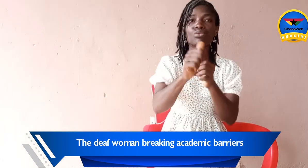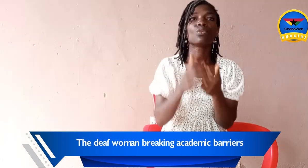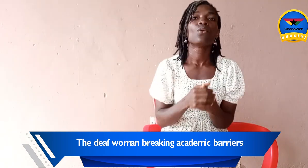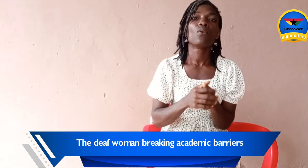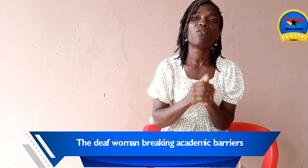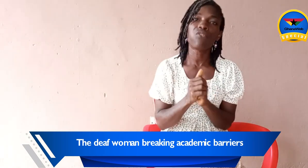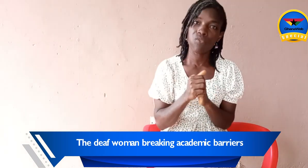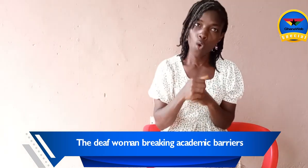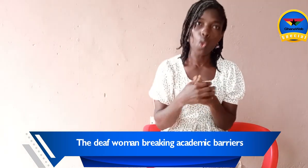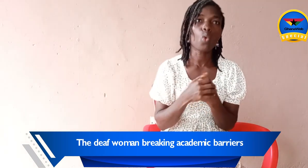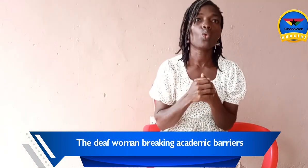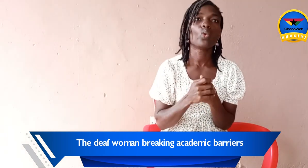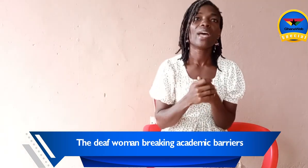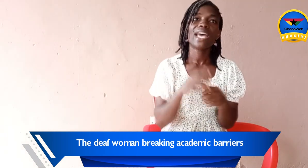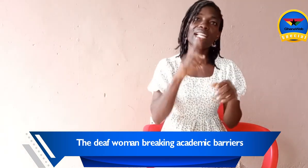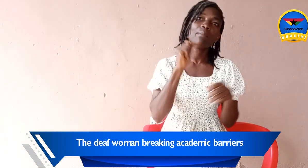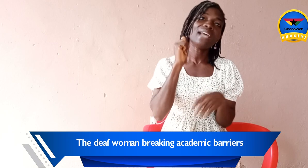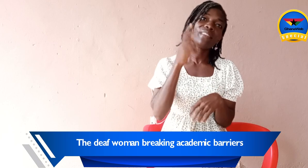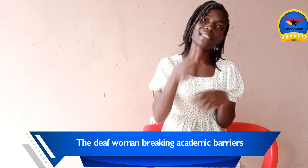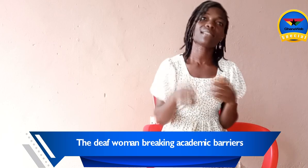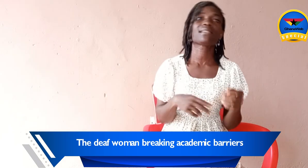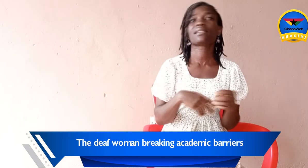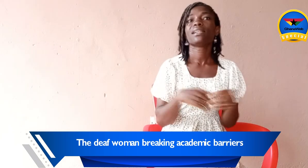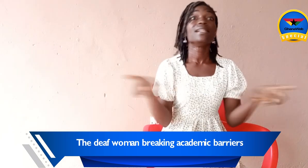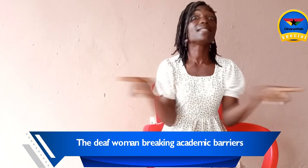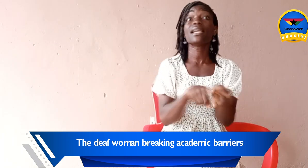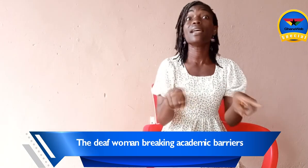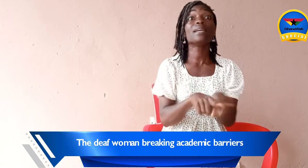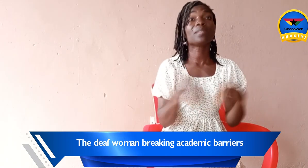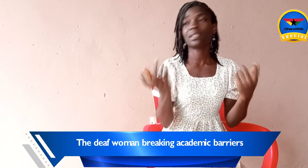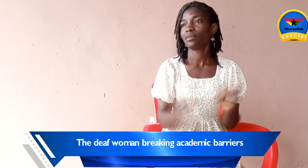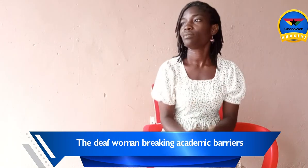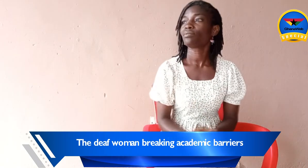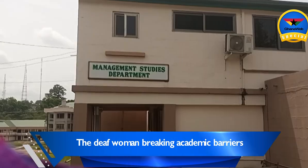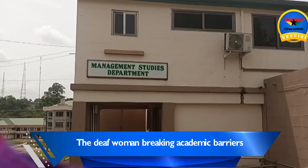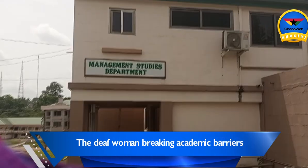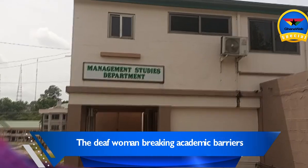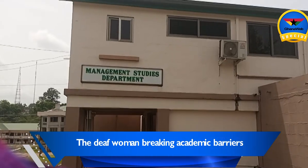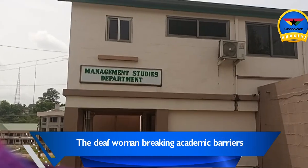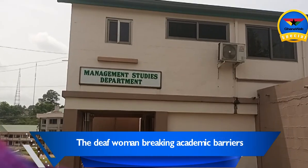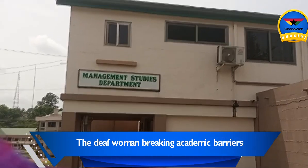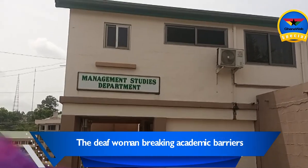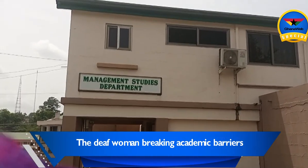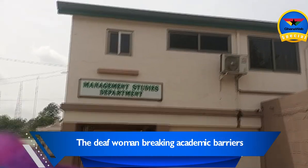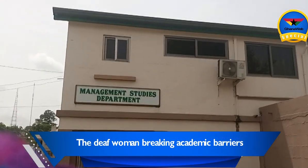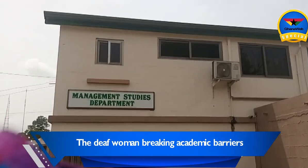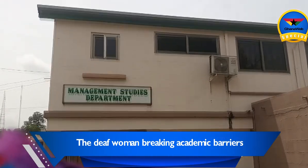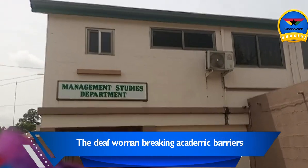to follow. And then my thesis, the same thing. The head of department for management